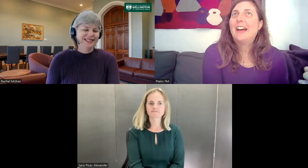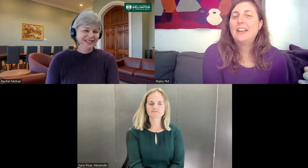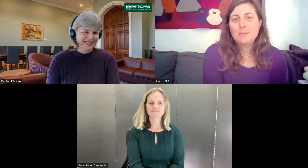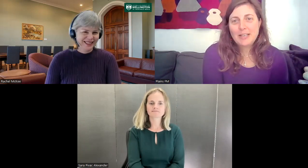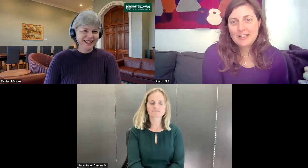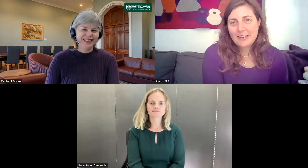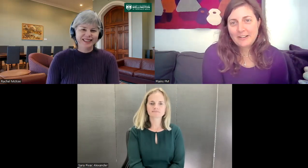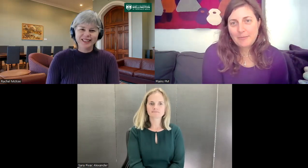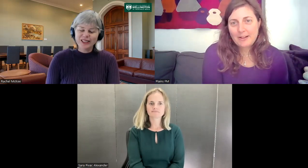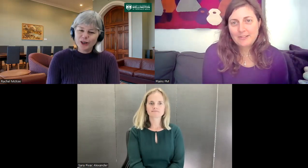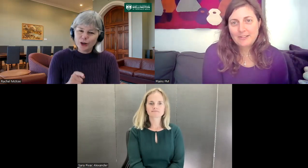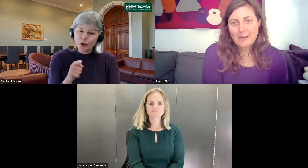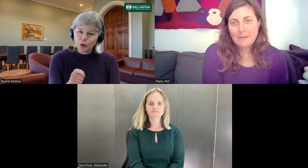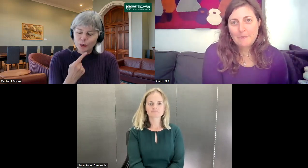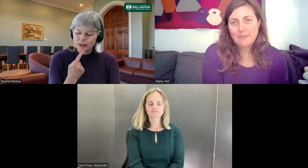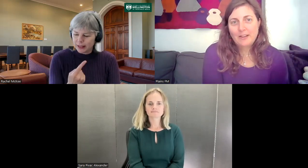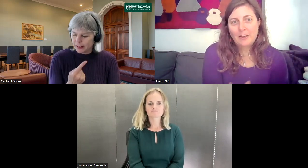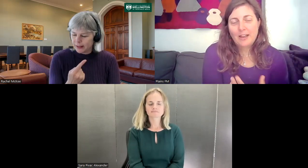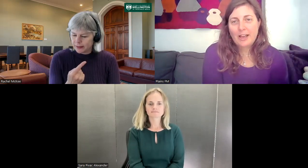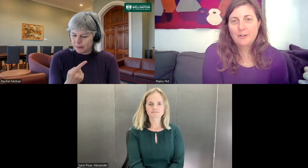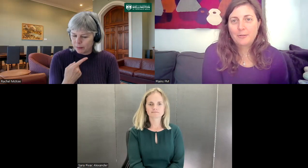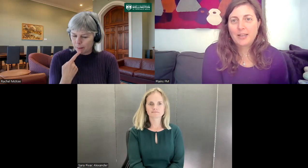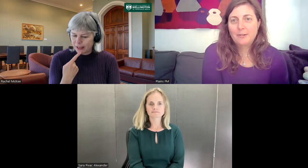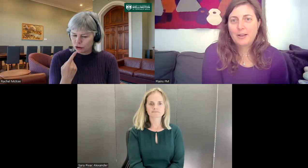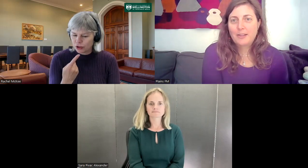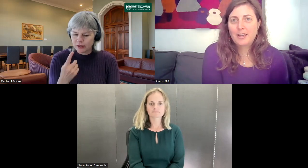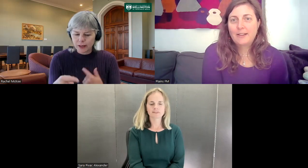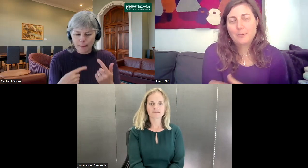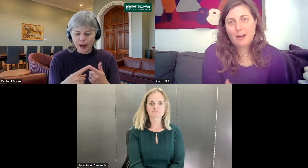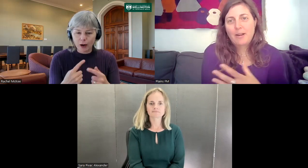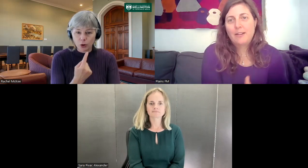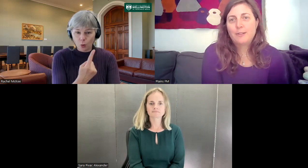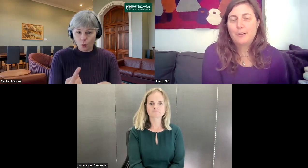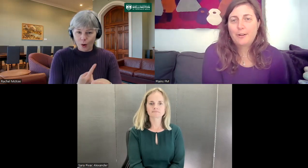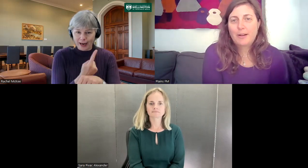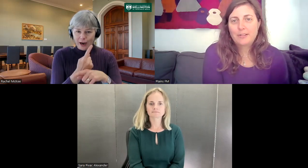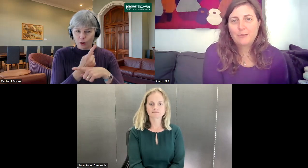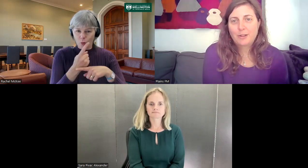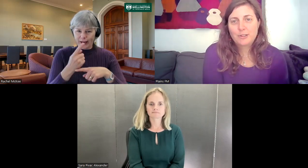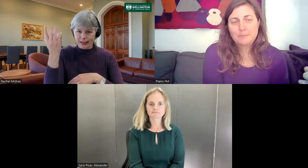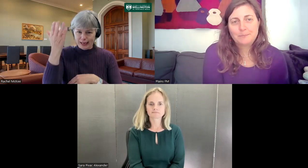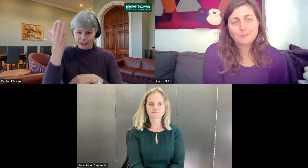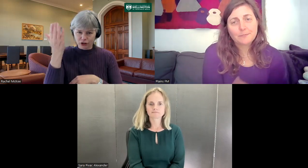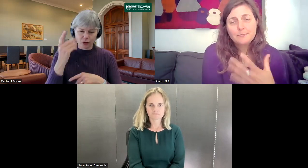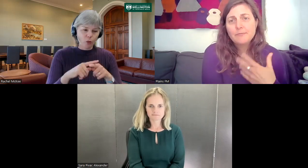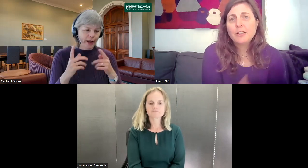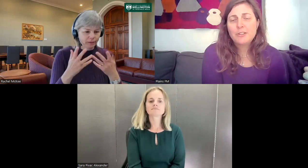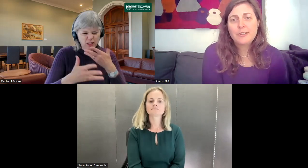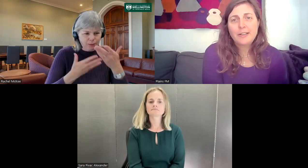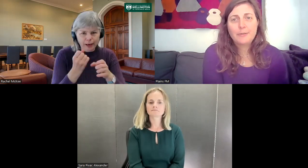You mentioned there about an hour a week where they get some grammar and they also learn about deaf culture. Could you tell us